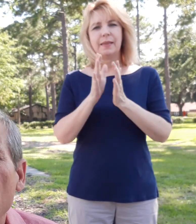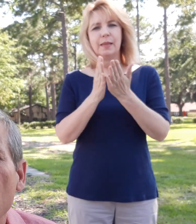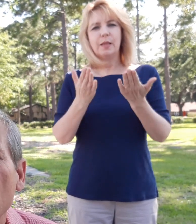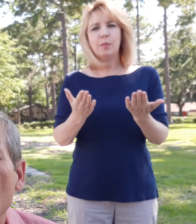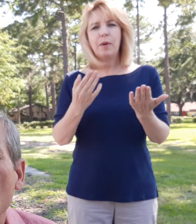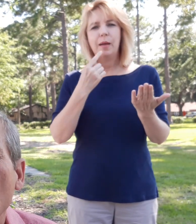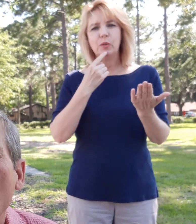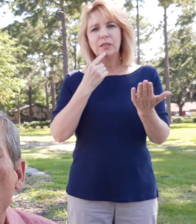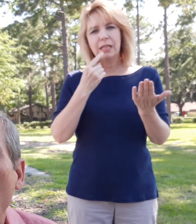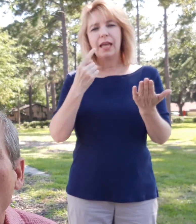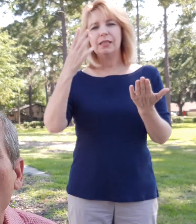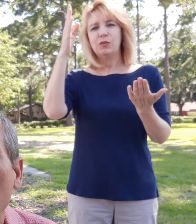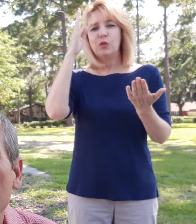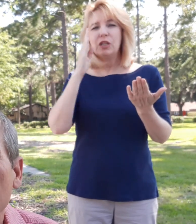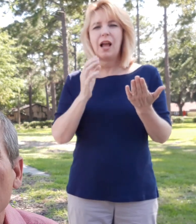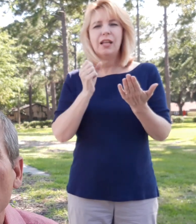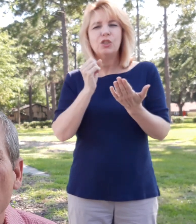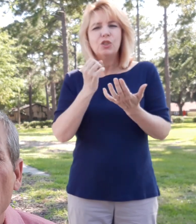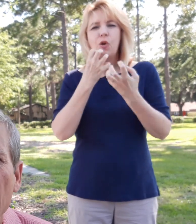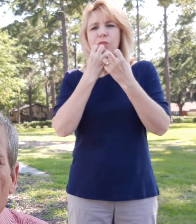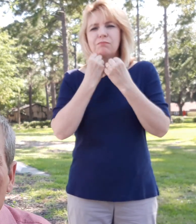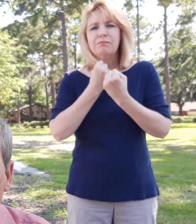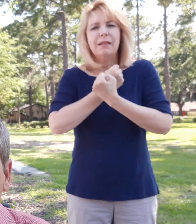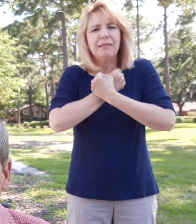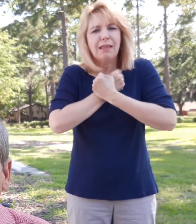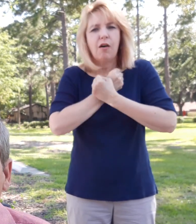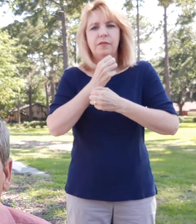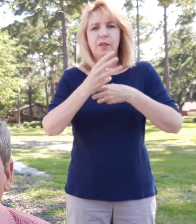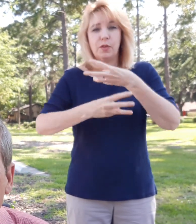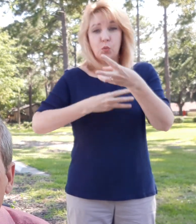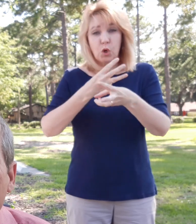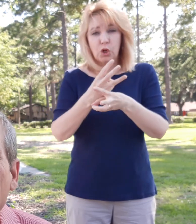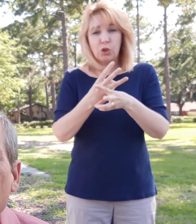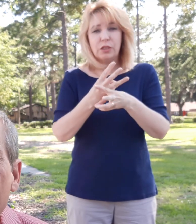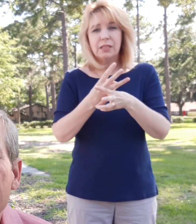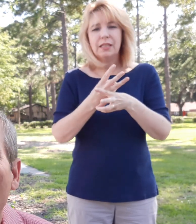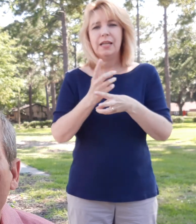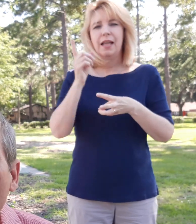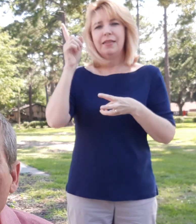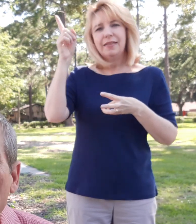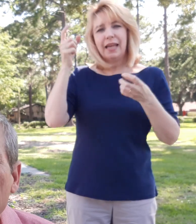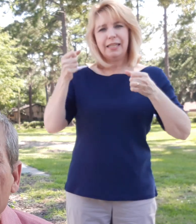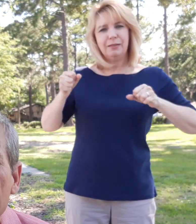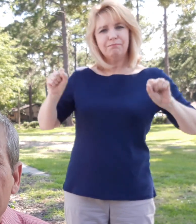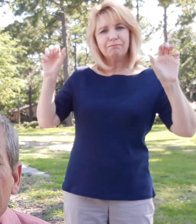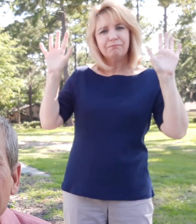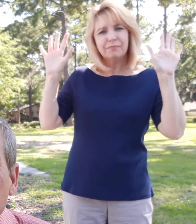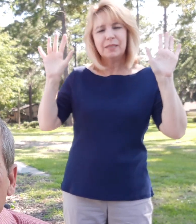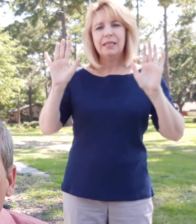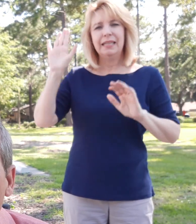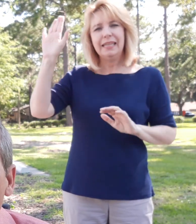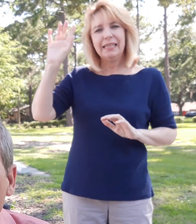loved the world that He gave His only